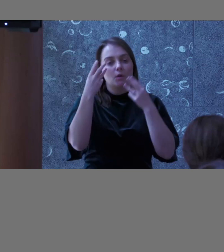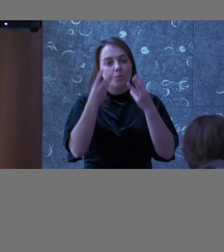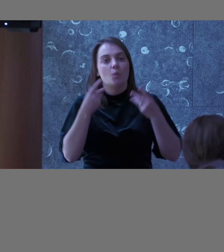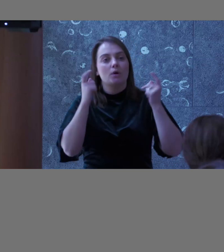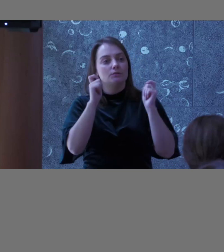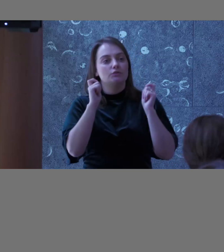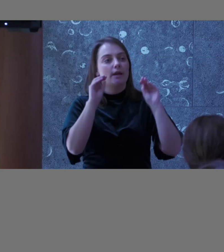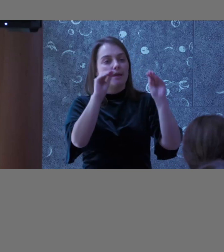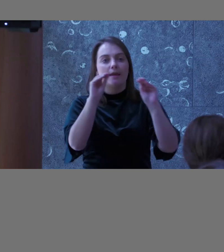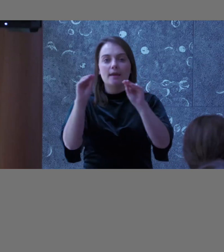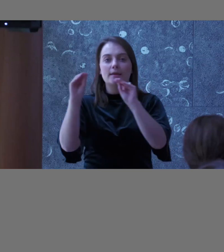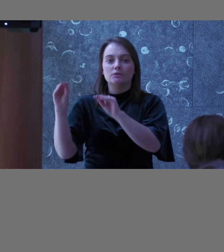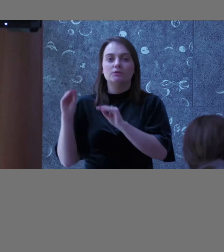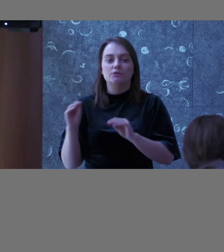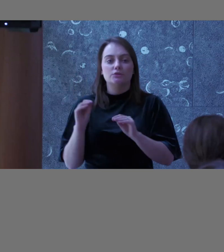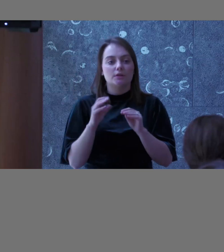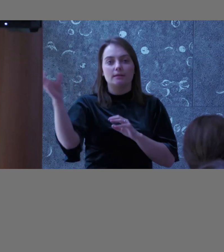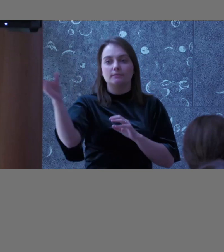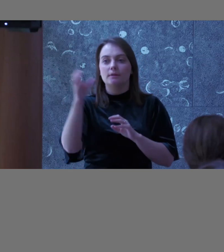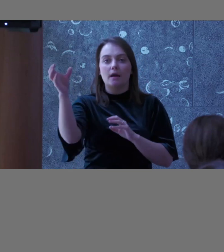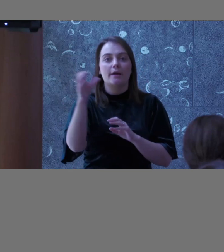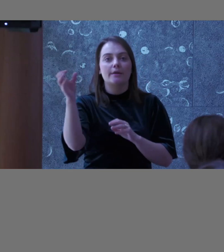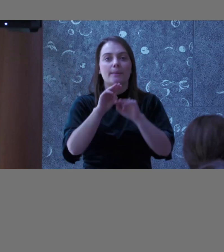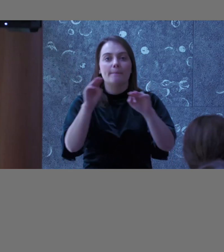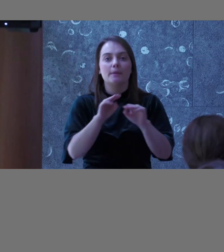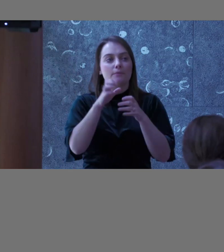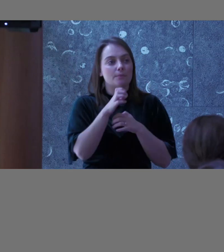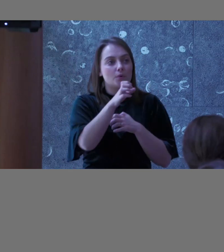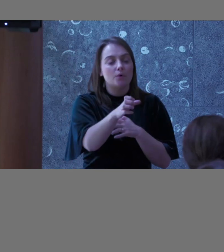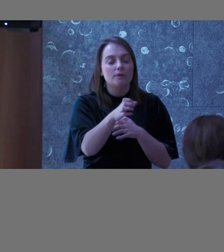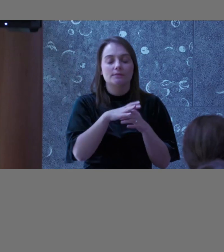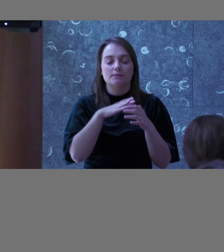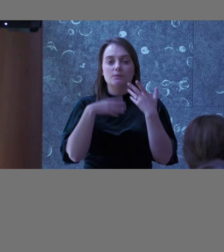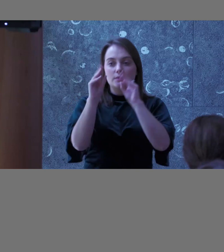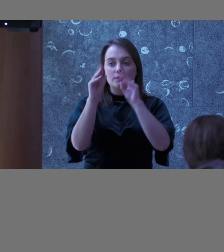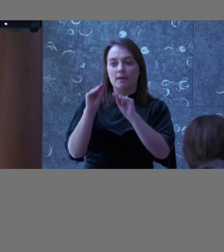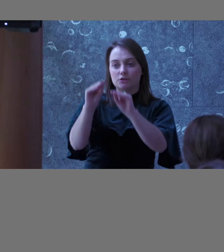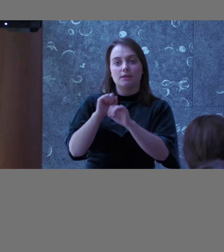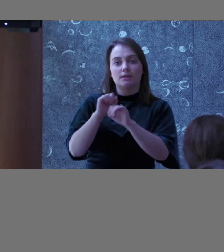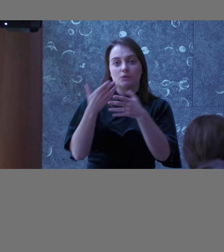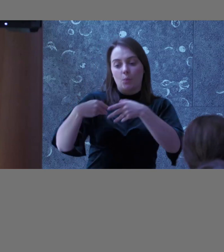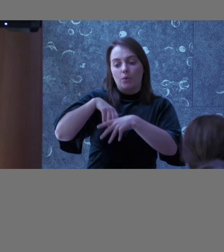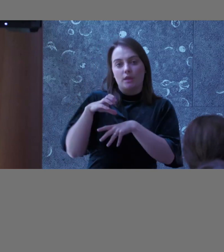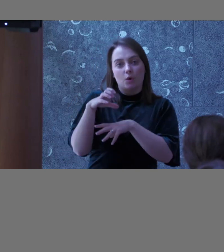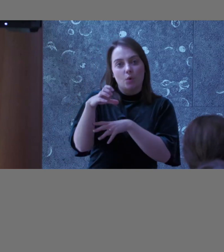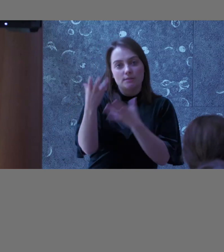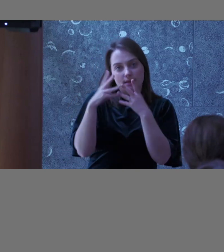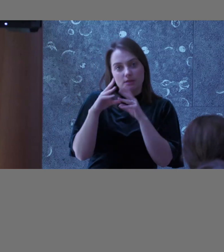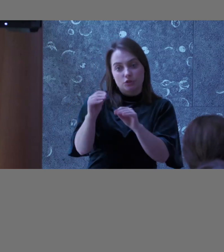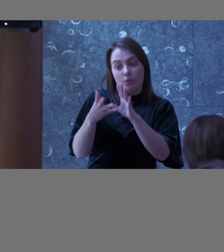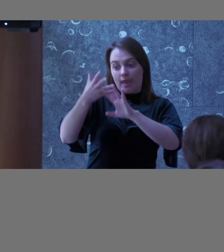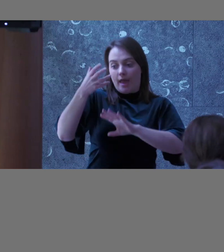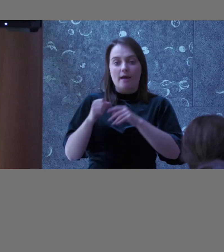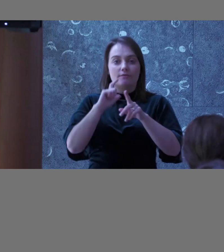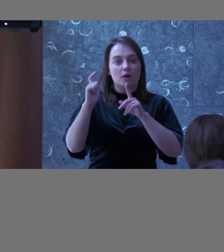educate outside, and we've ended up hiring people from courses where we've done things to educate them, and they've come in with the pre-approved